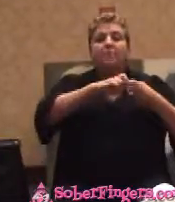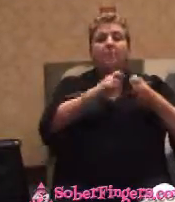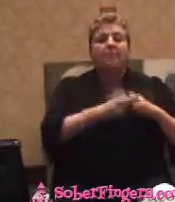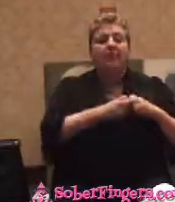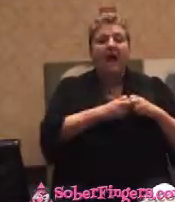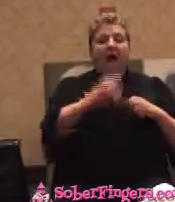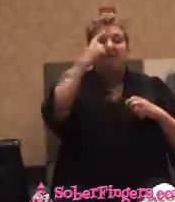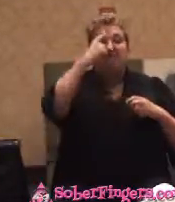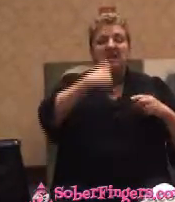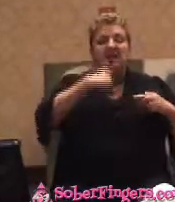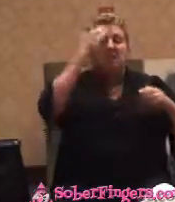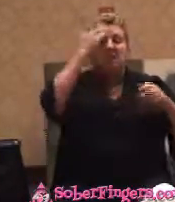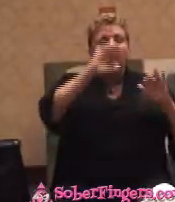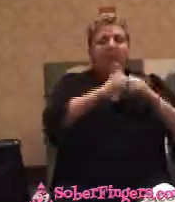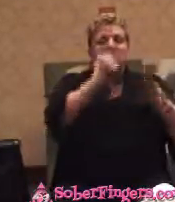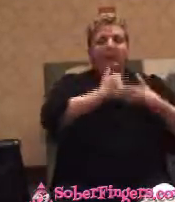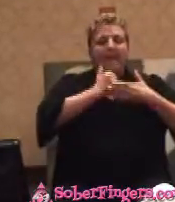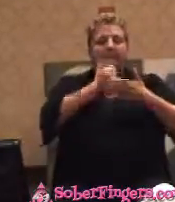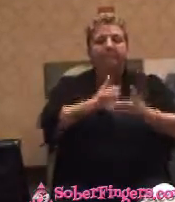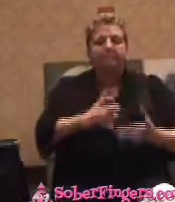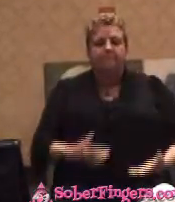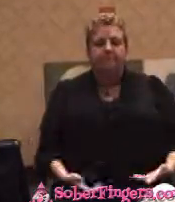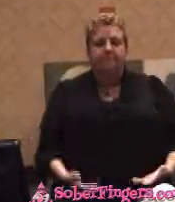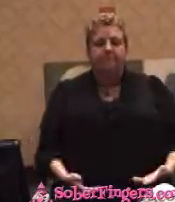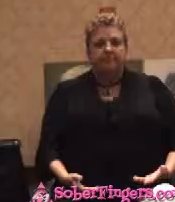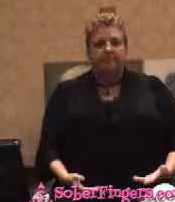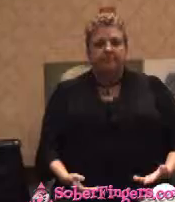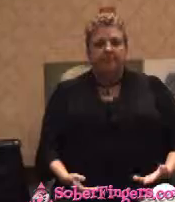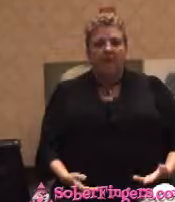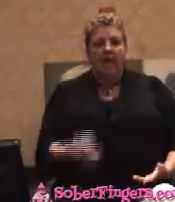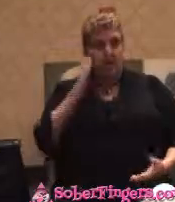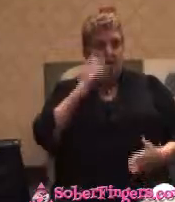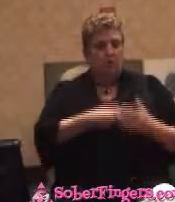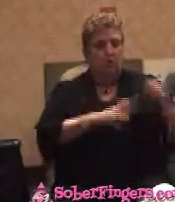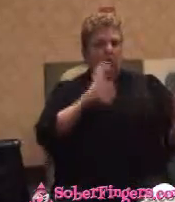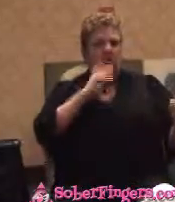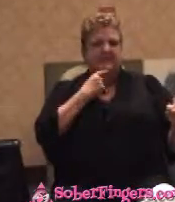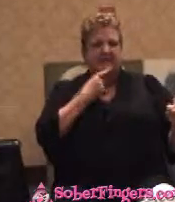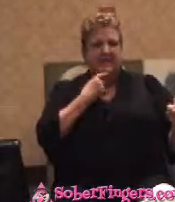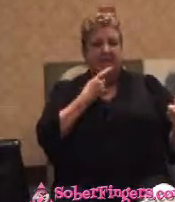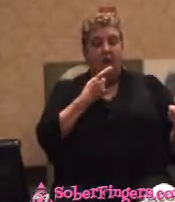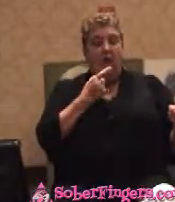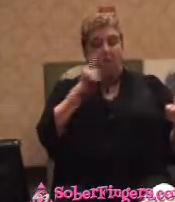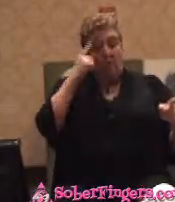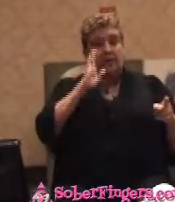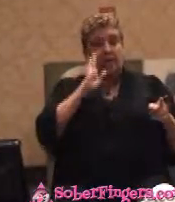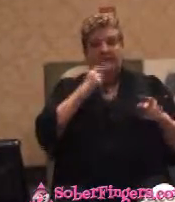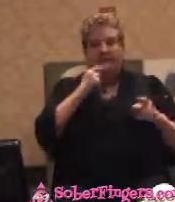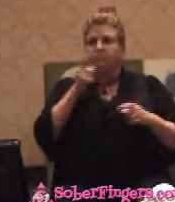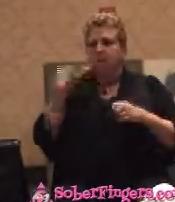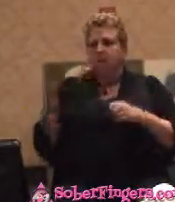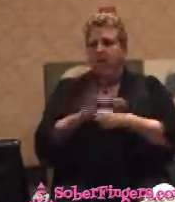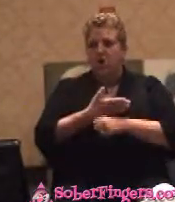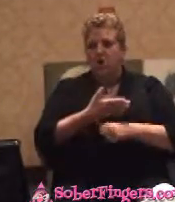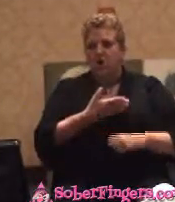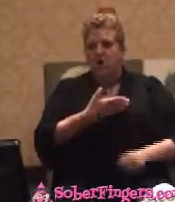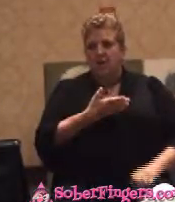way to help them. And I knew that he would react. I expected some of firemen. But he said, I am